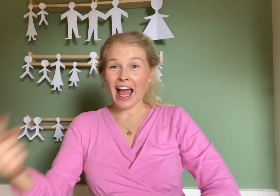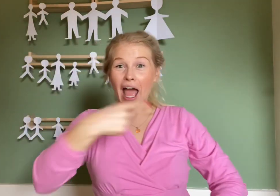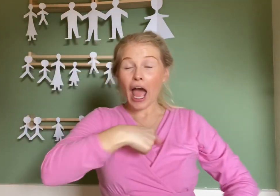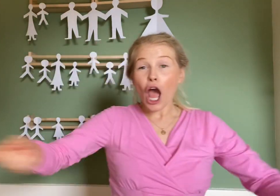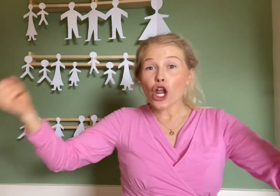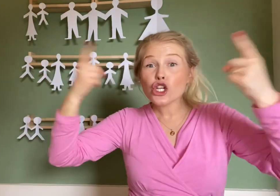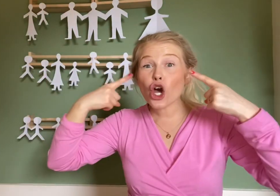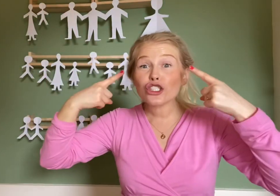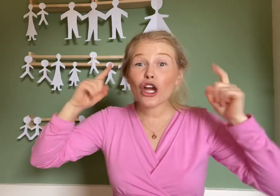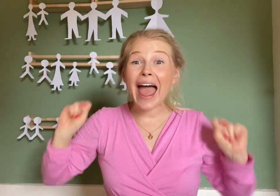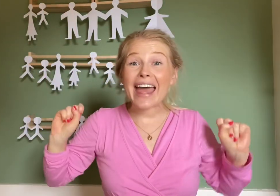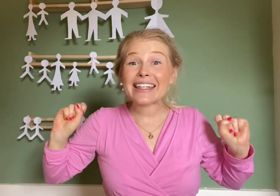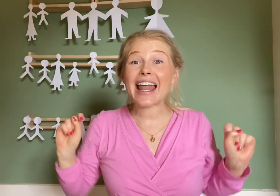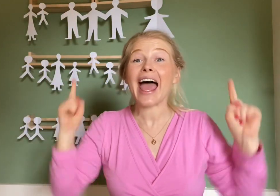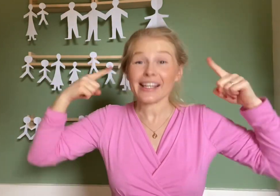Nod your head next.